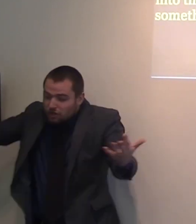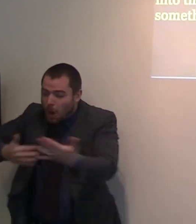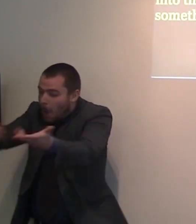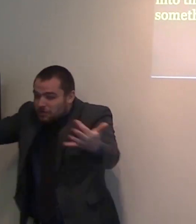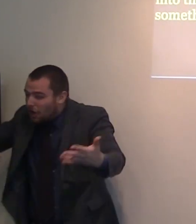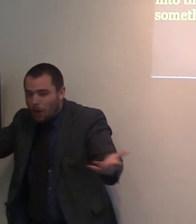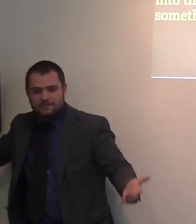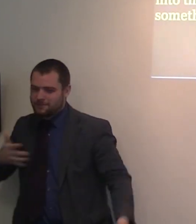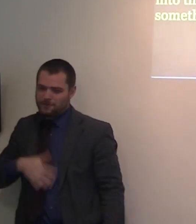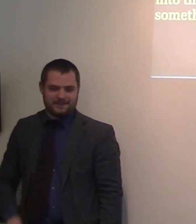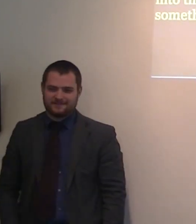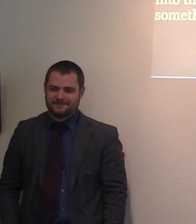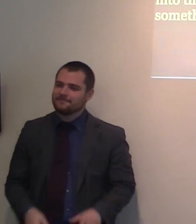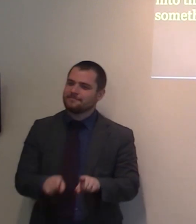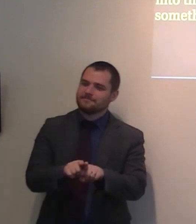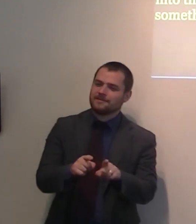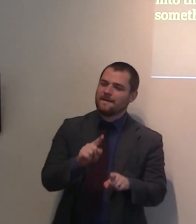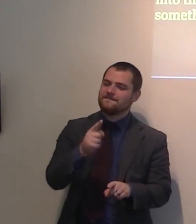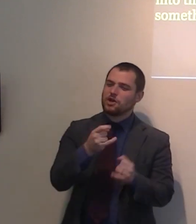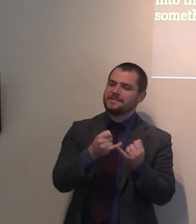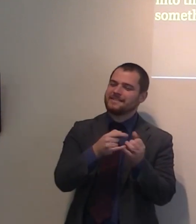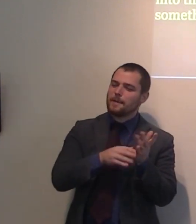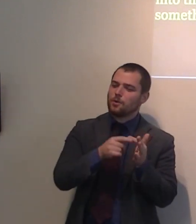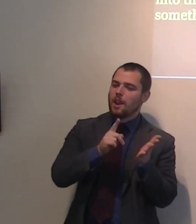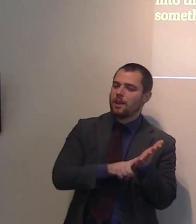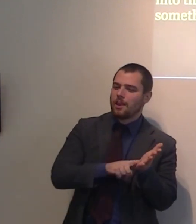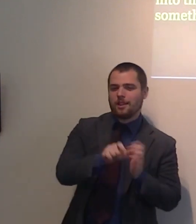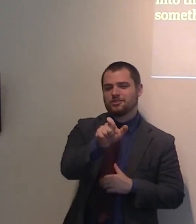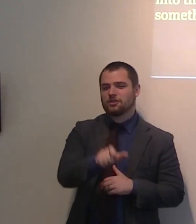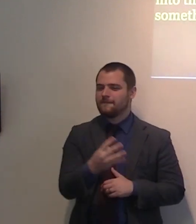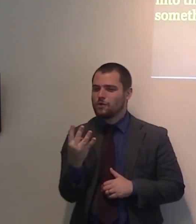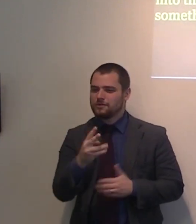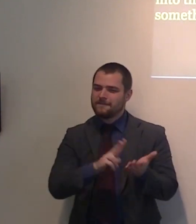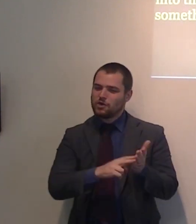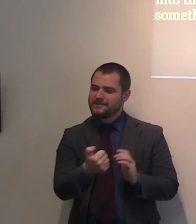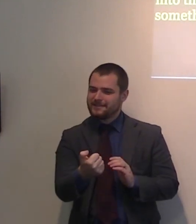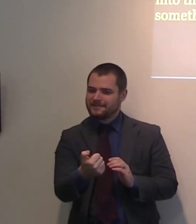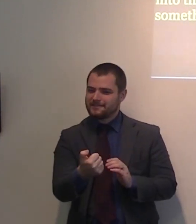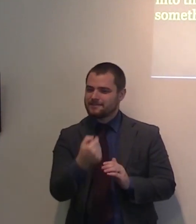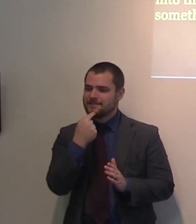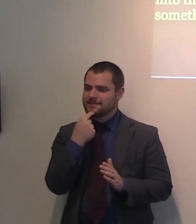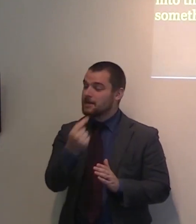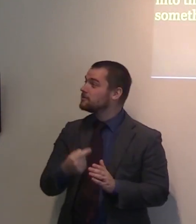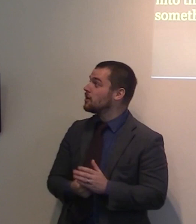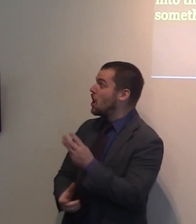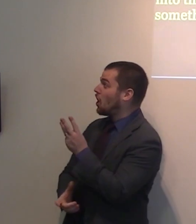chapter 14, verse 6. And there it says, There is no restraint to the Lord to say by many